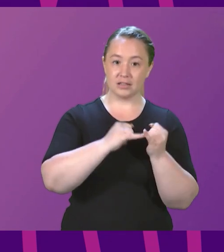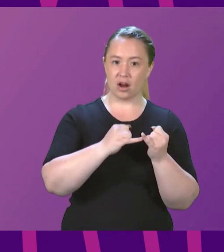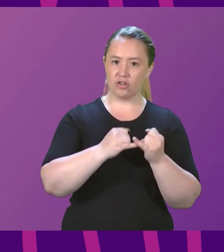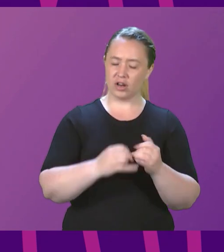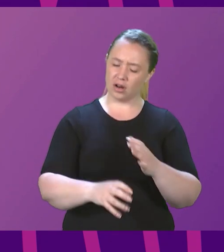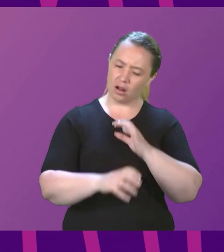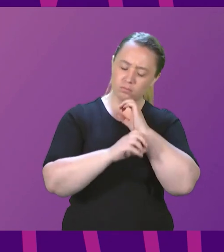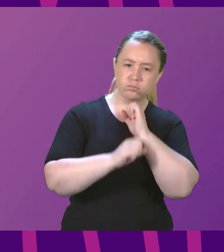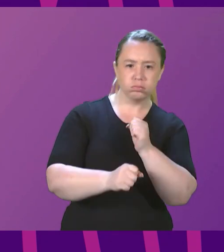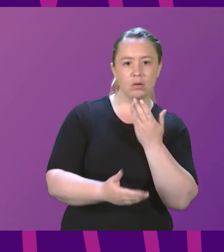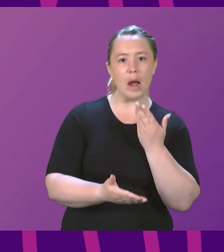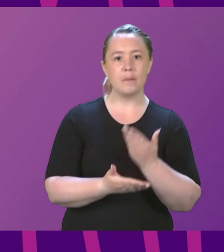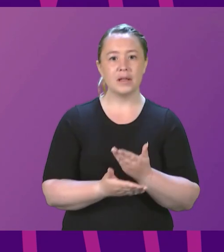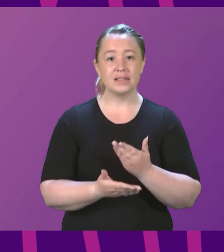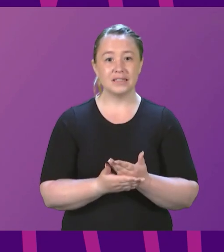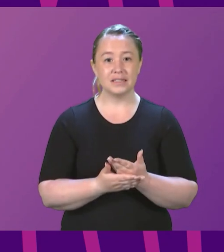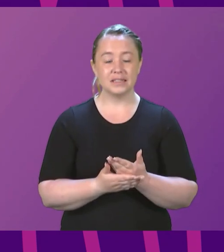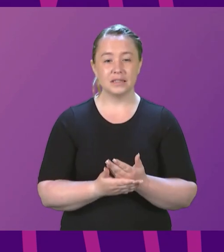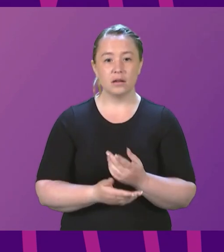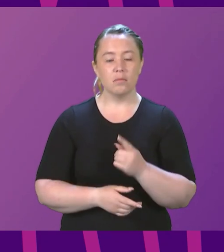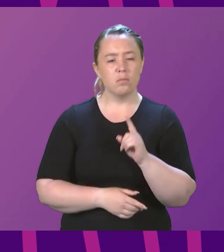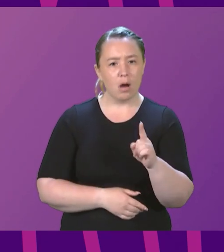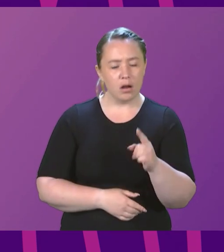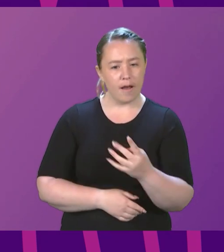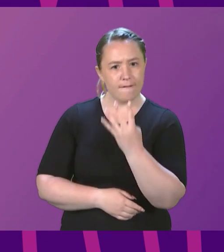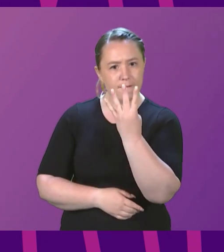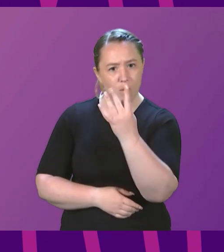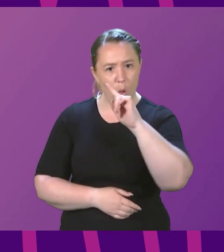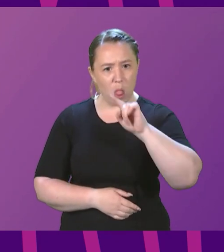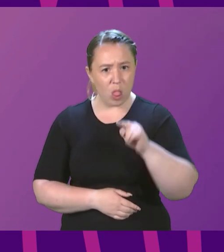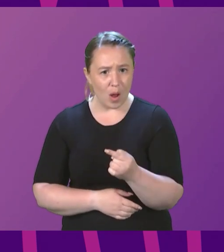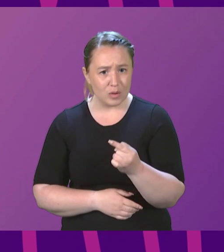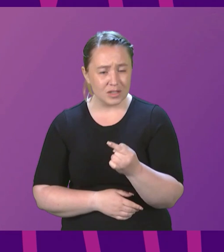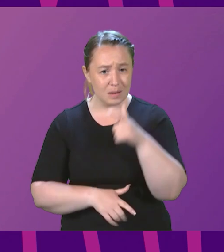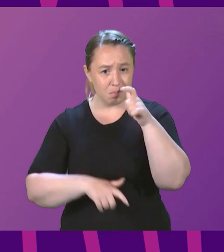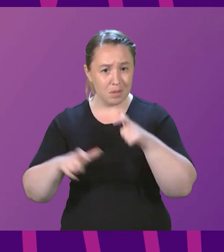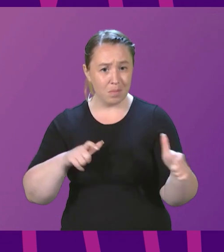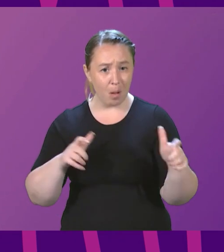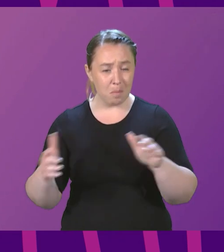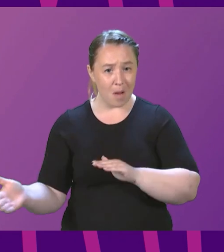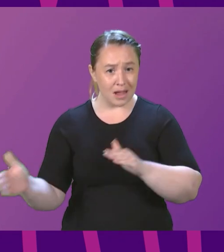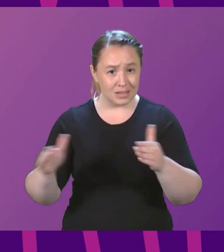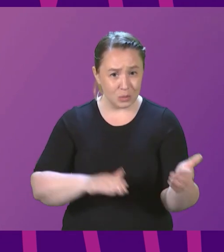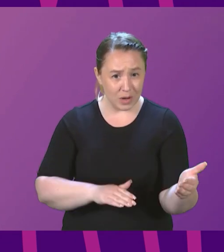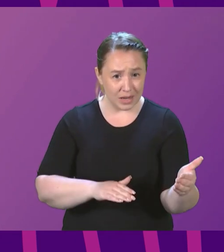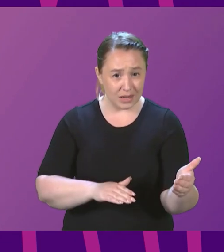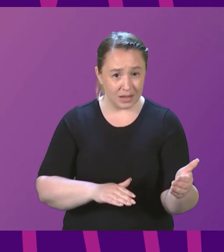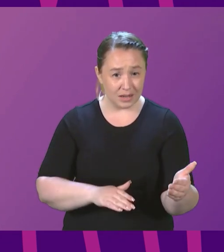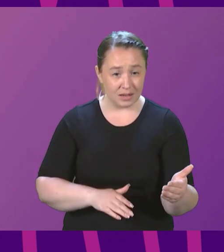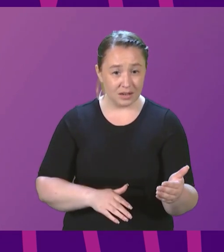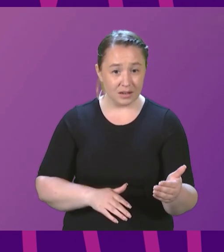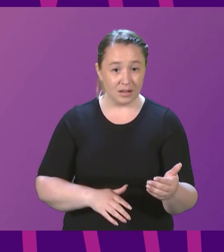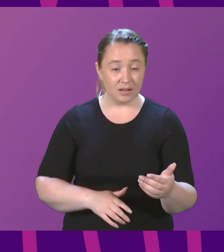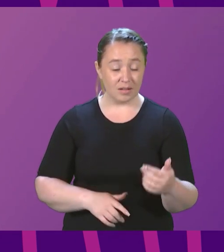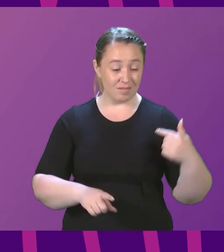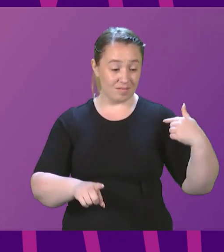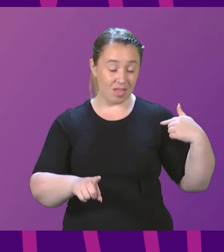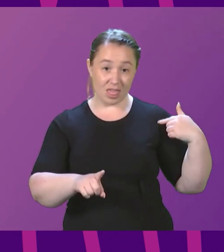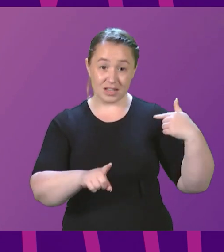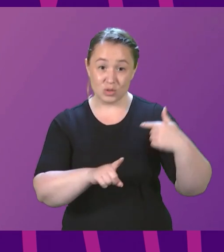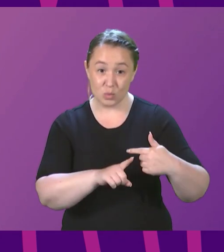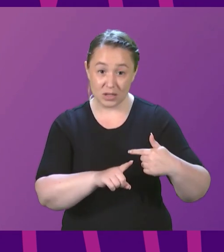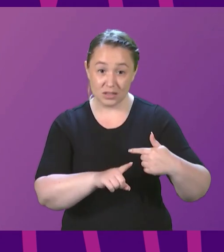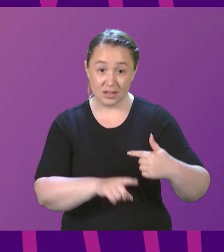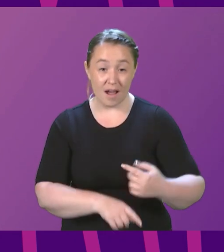4,000 more Scots have lost their lives. 43 in the last week have died due